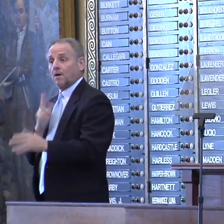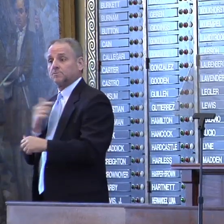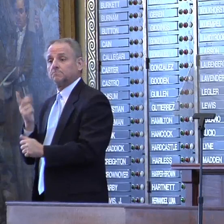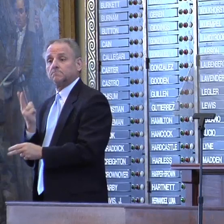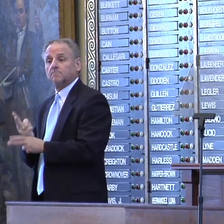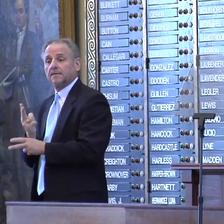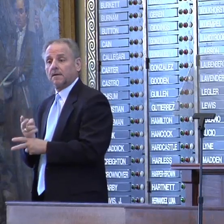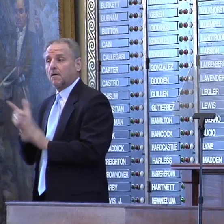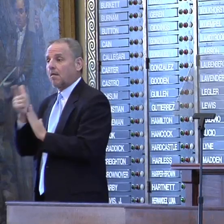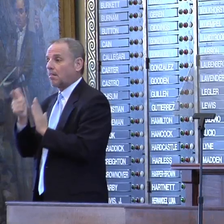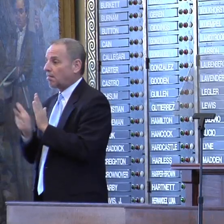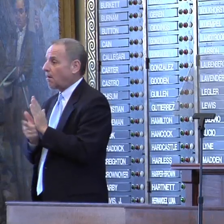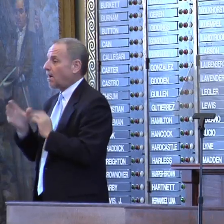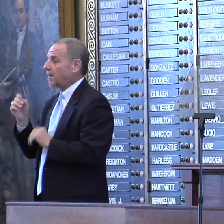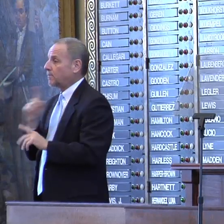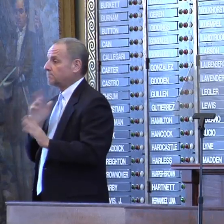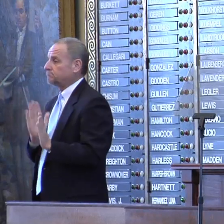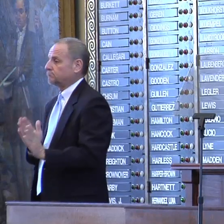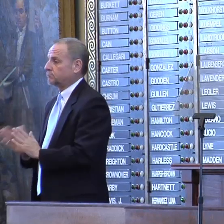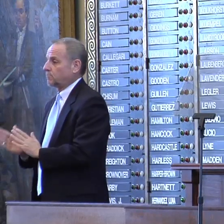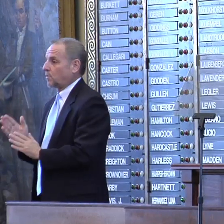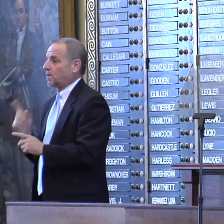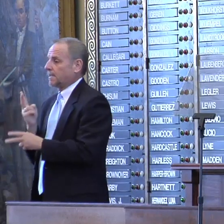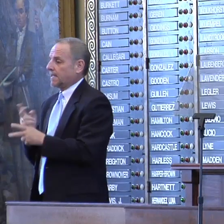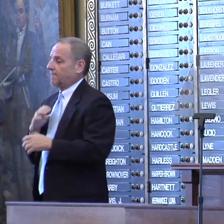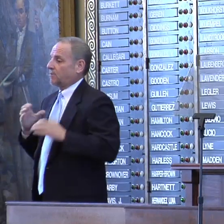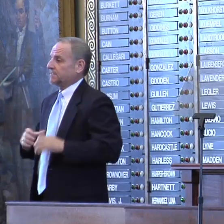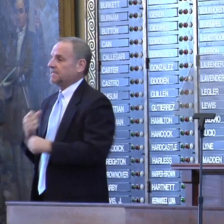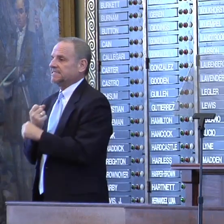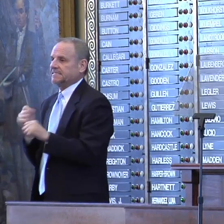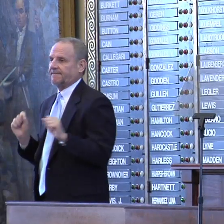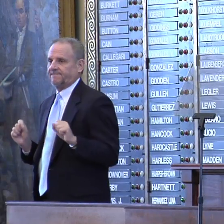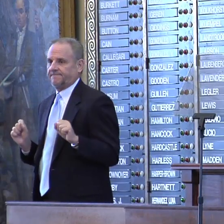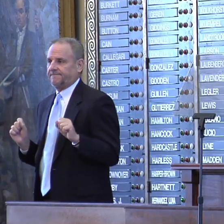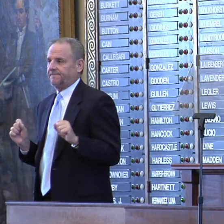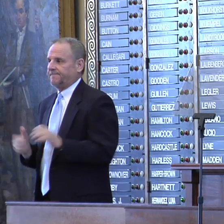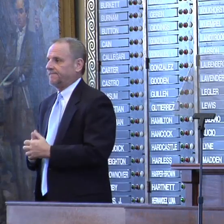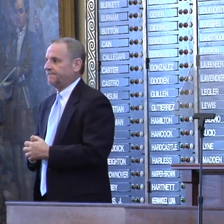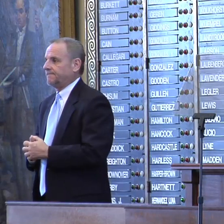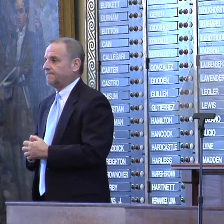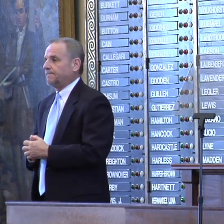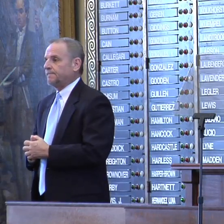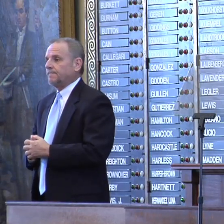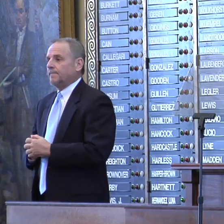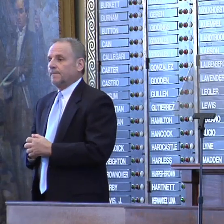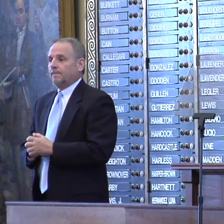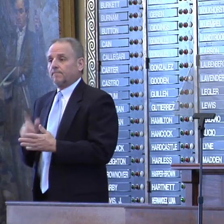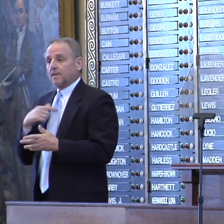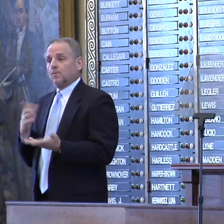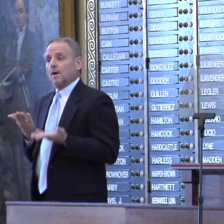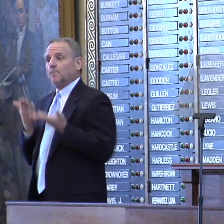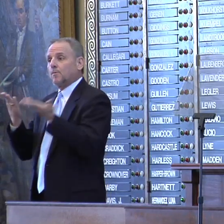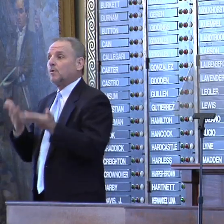law and order to keep our citizens safe. Last fall, I proposed